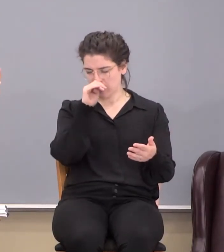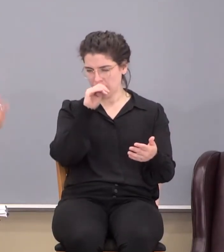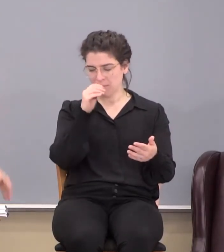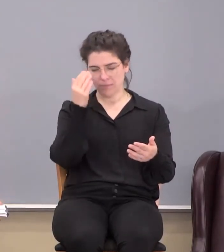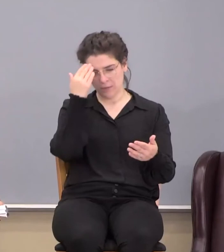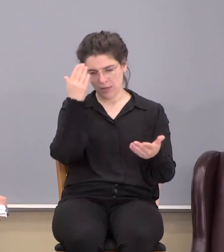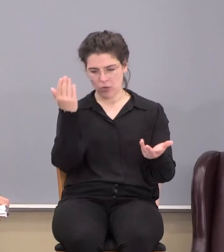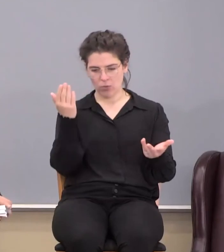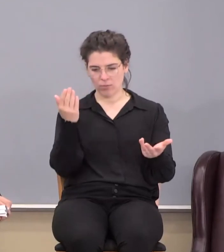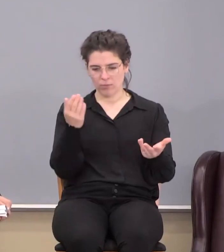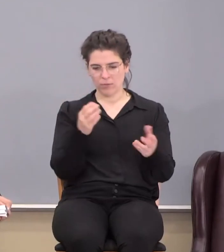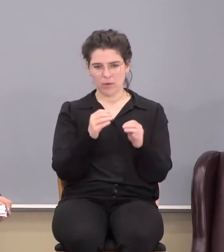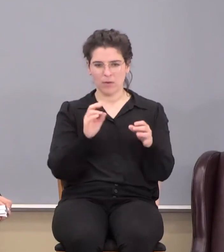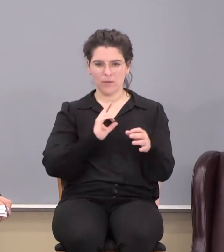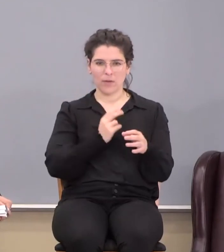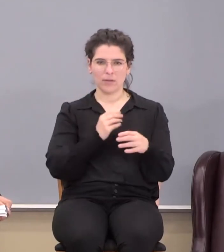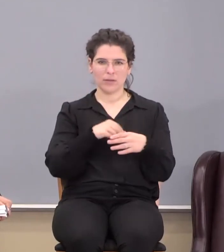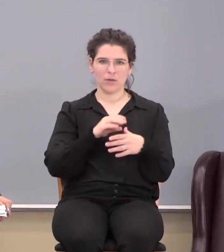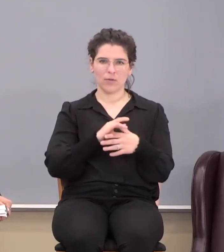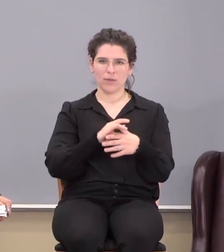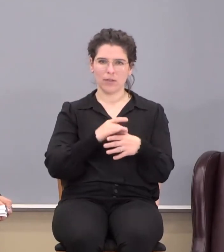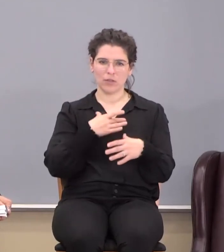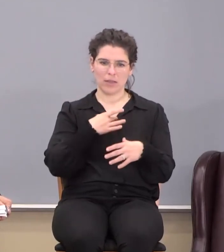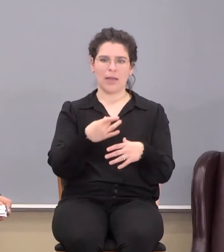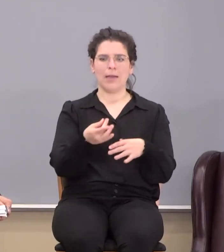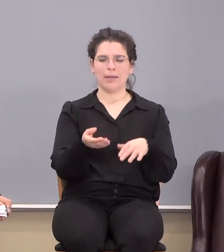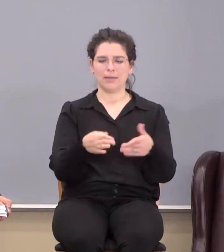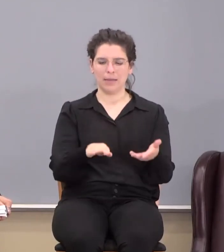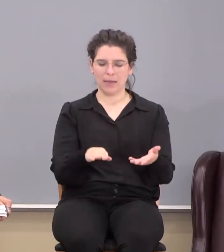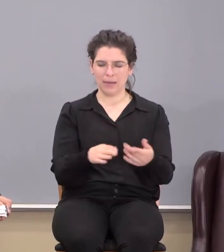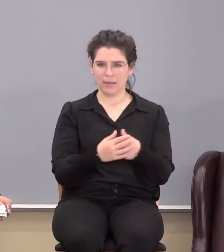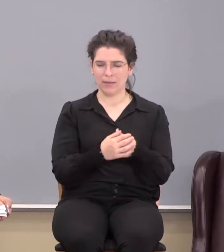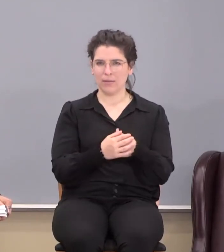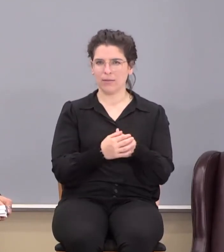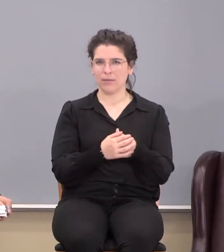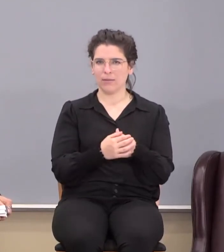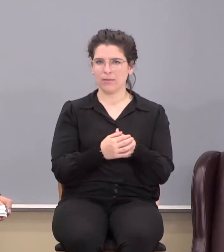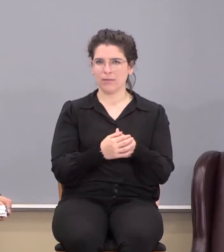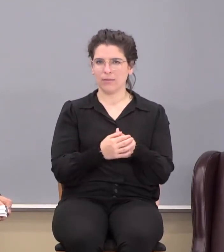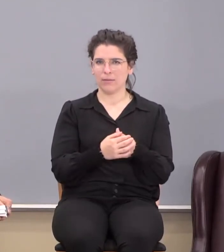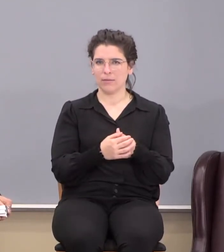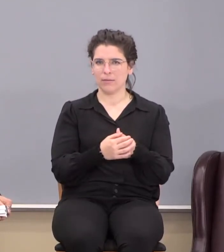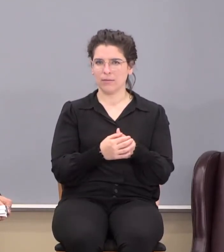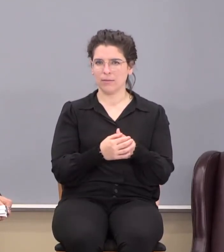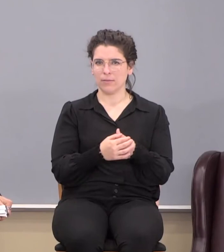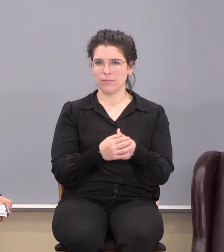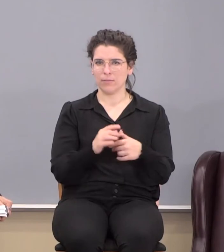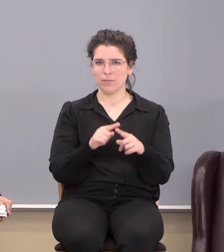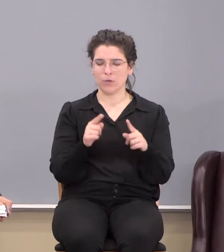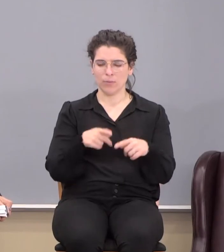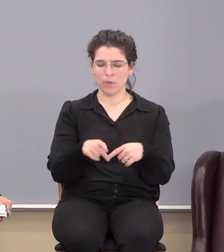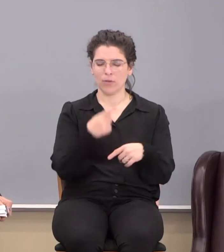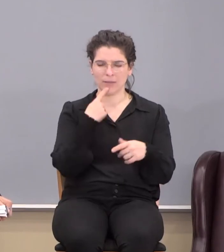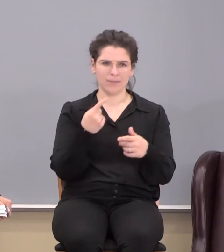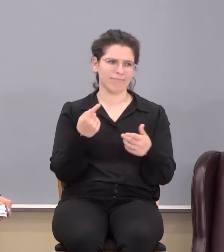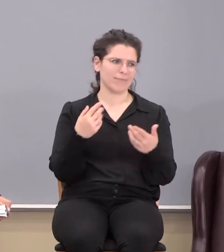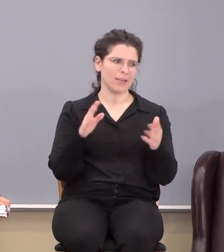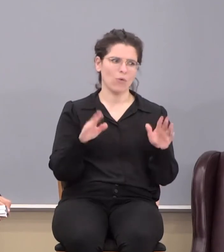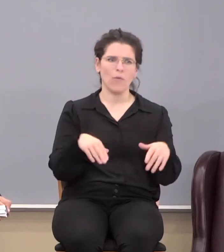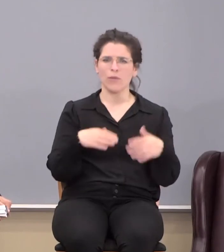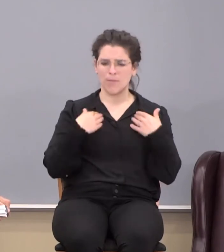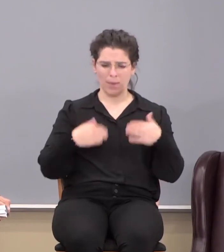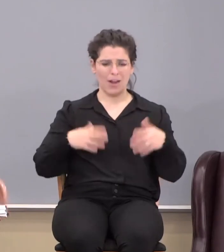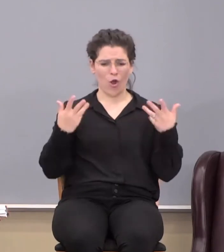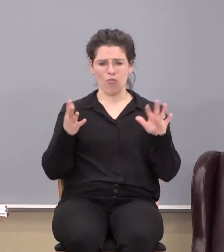I know none of us in our flesh like death. Yeah, it's it. But Paul says, hey, get over it. The body's